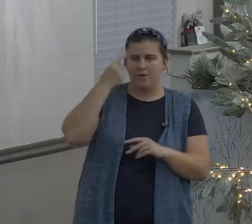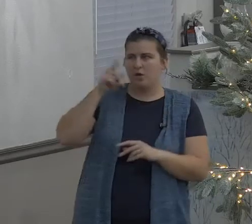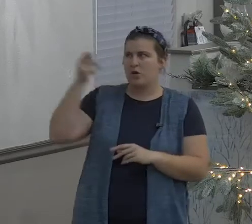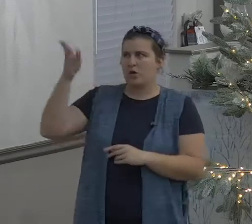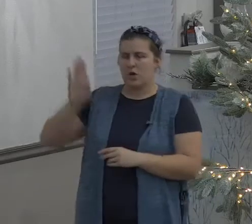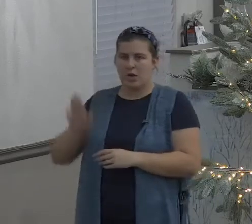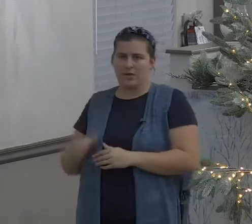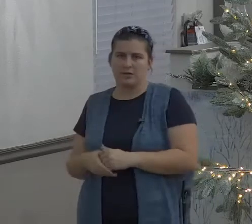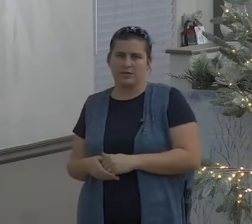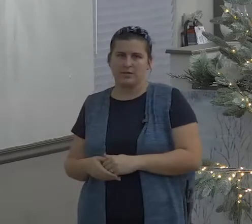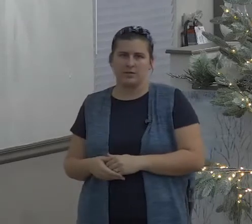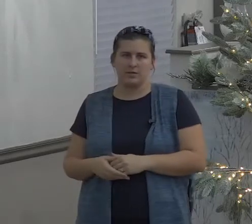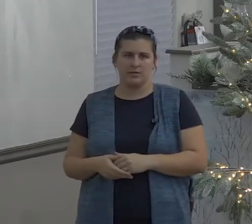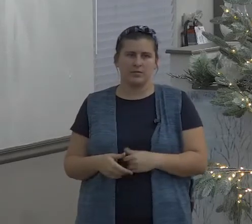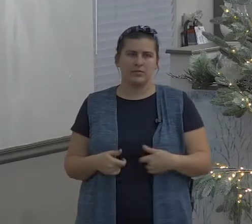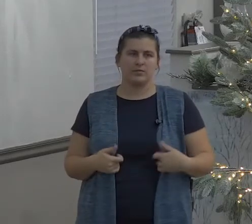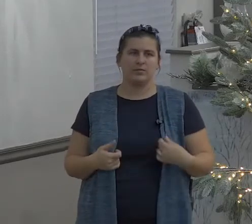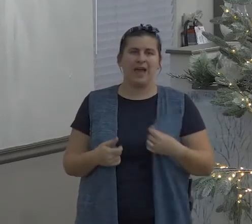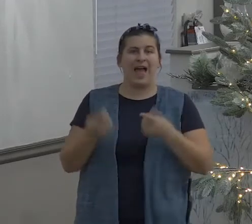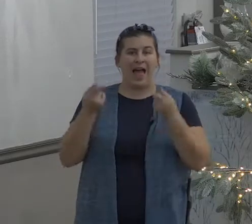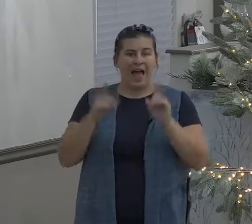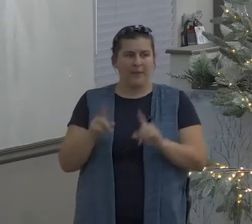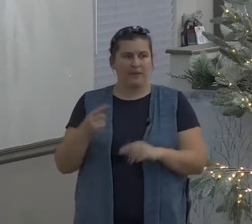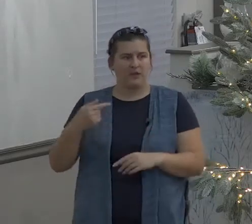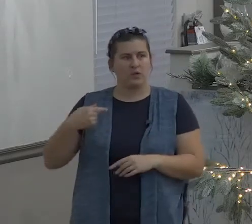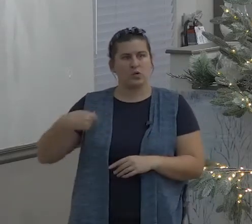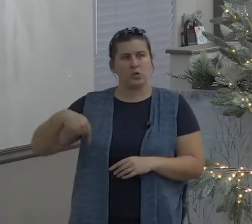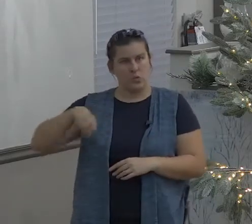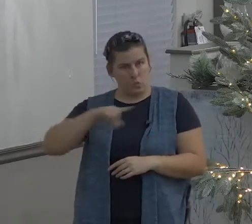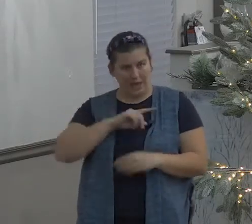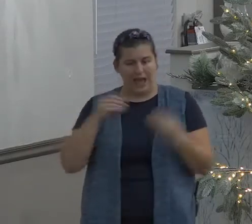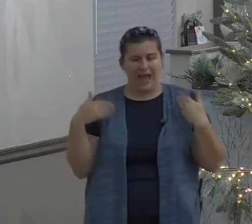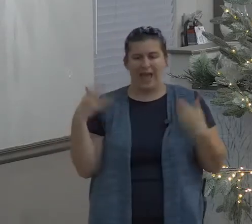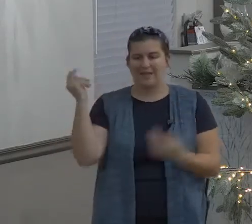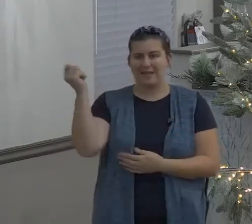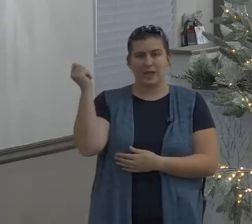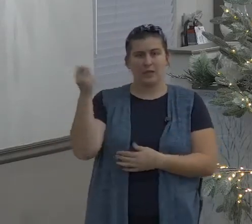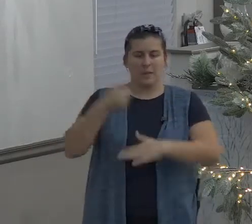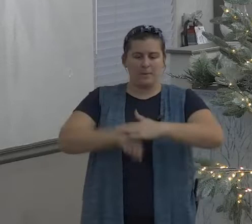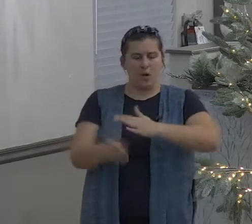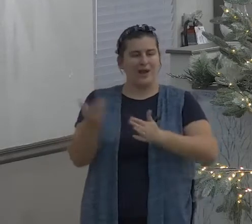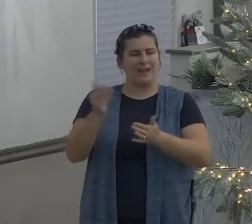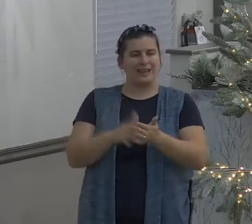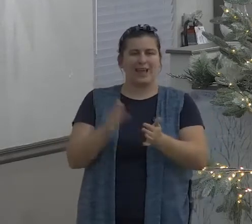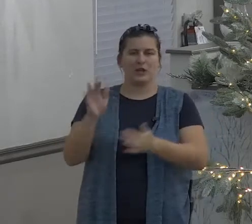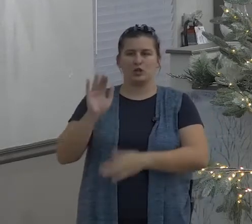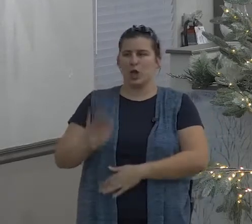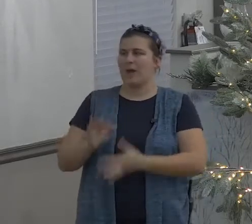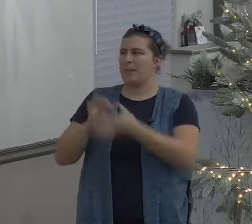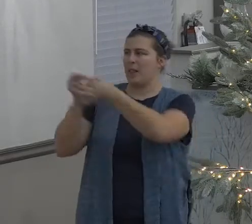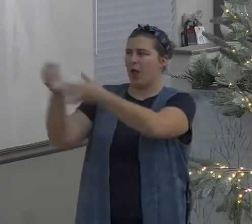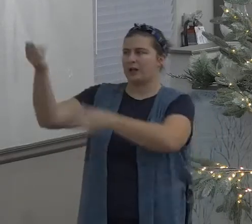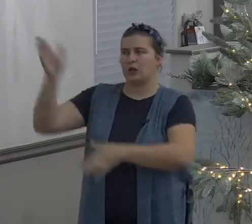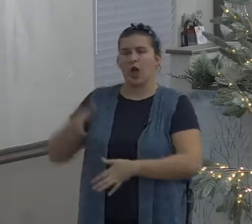shame shame shame becomes the attitude toward our God